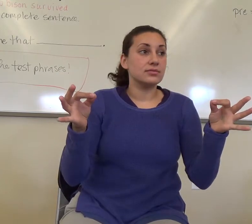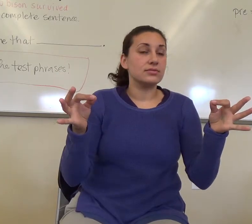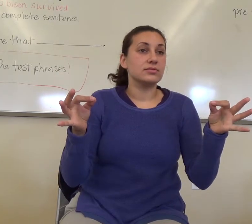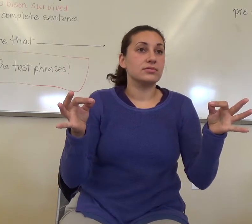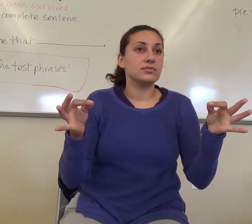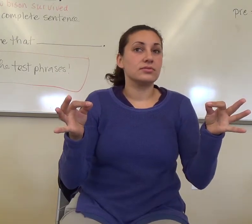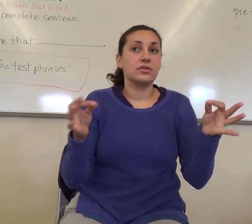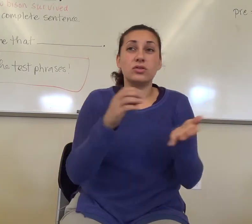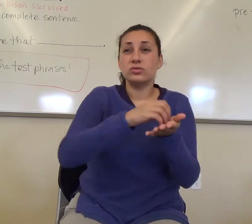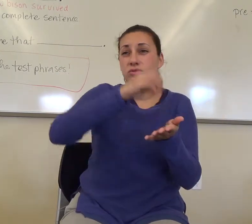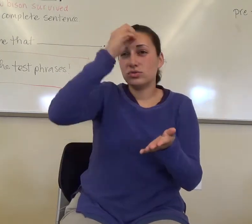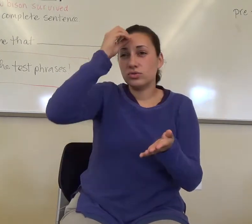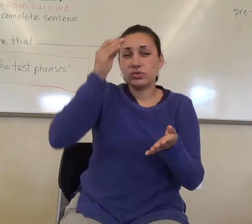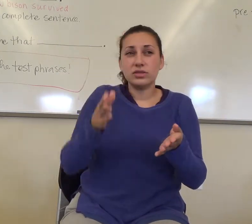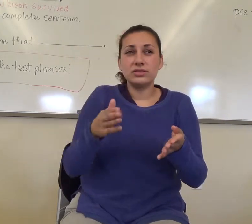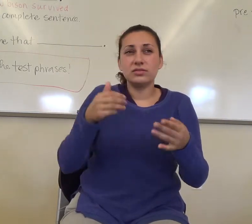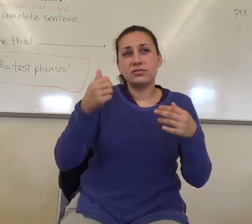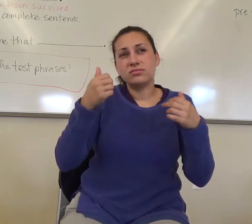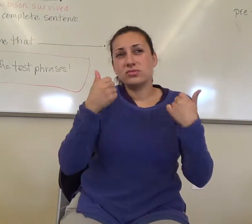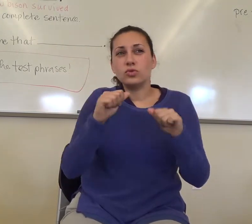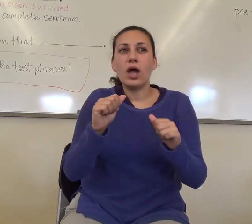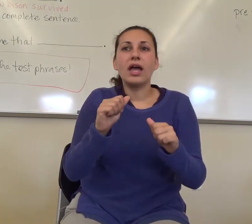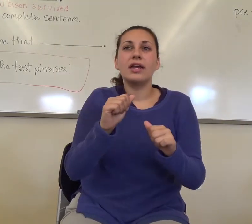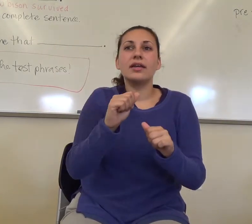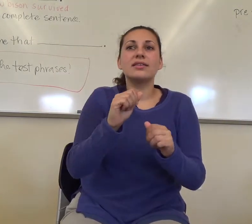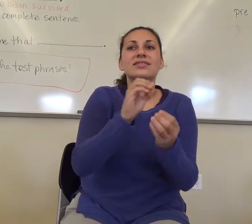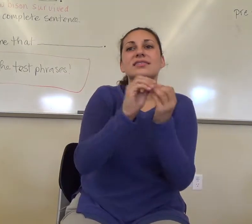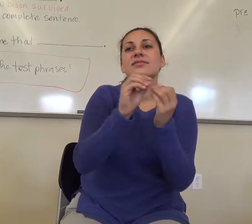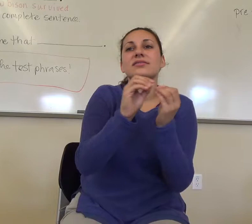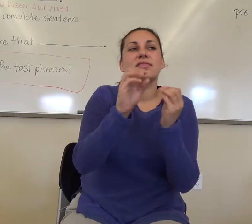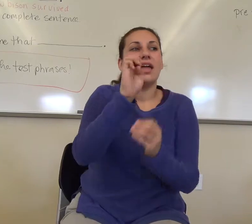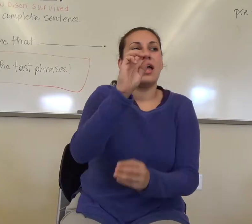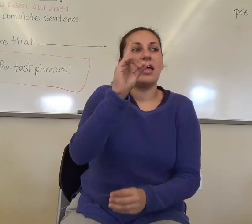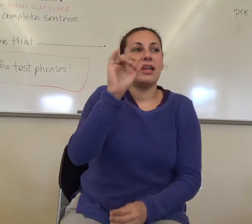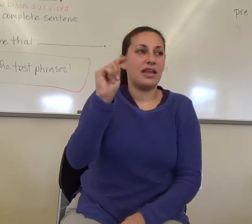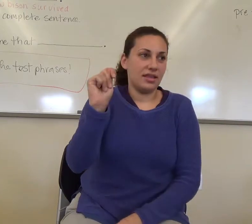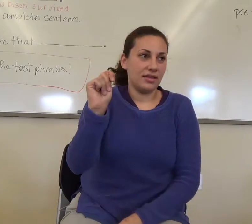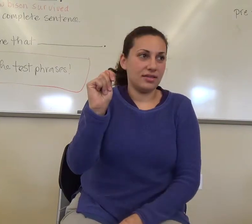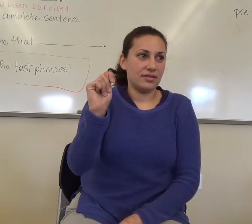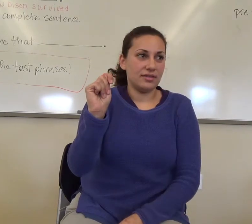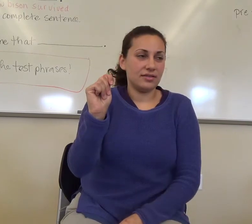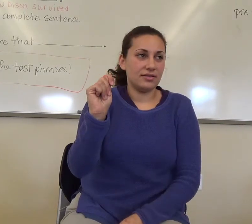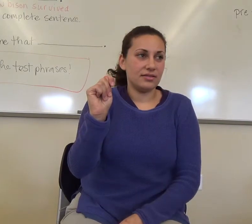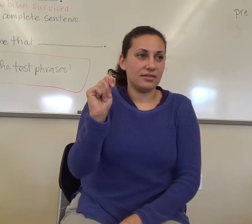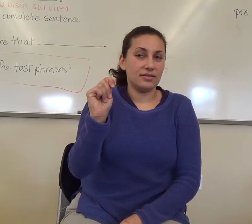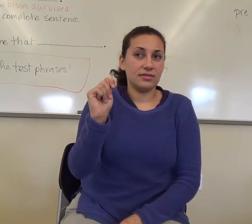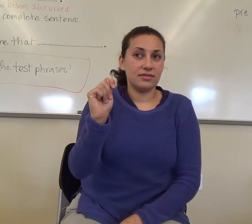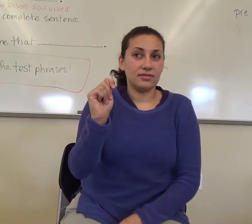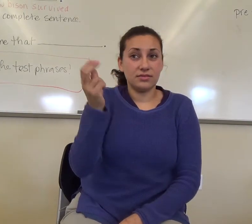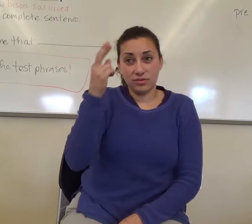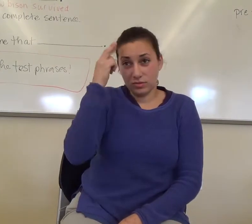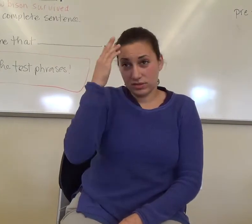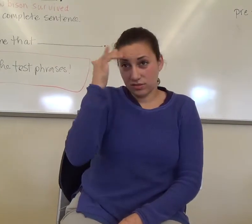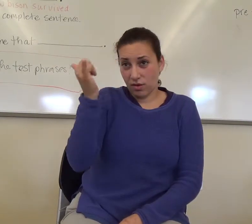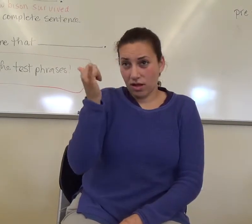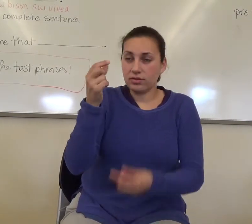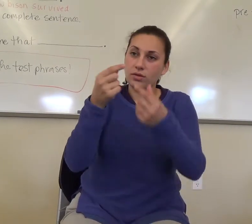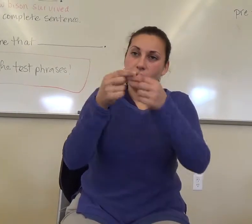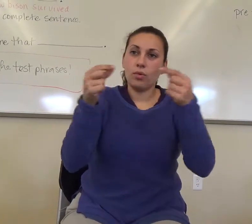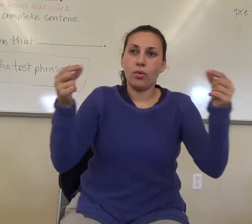they tend to start editing them. And the reason this works is because of grammar. Okay.